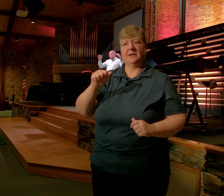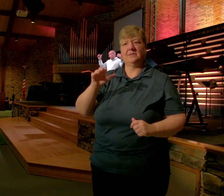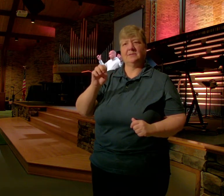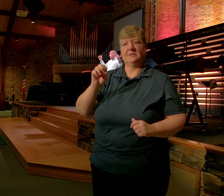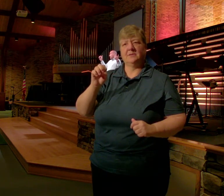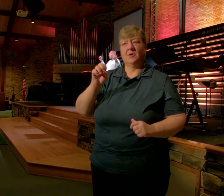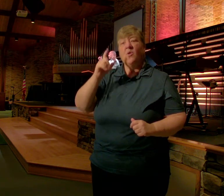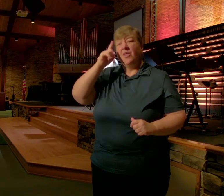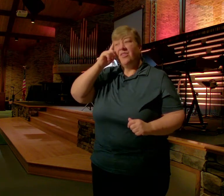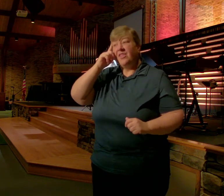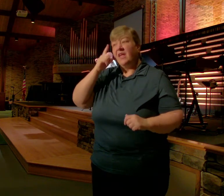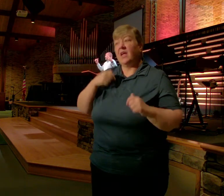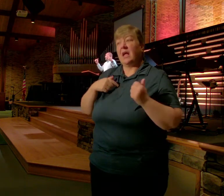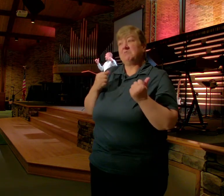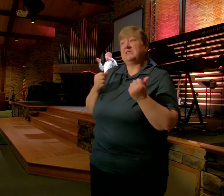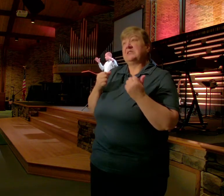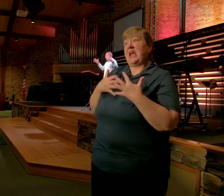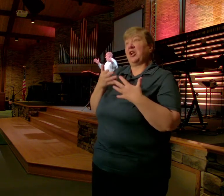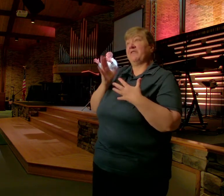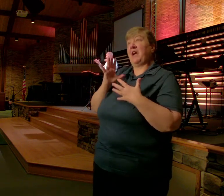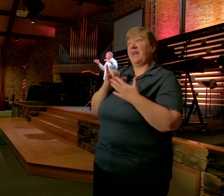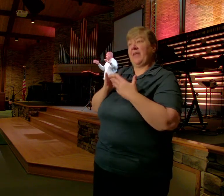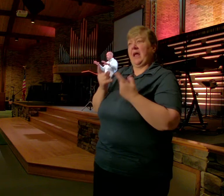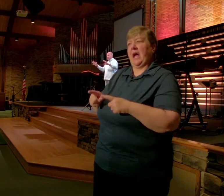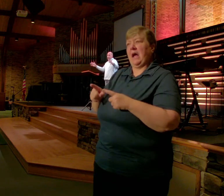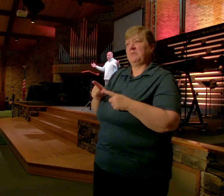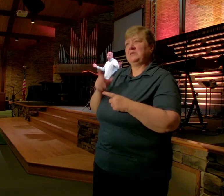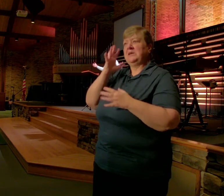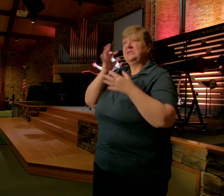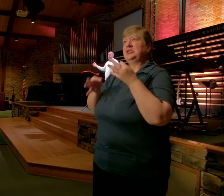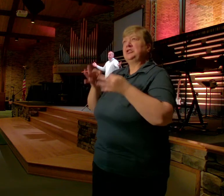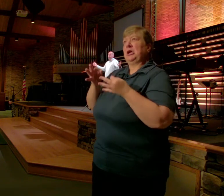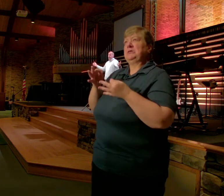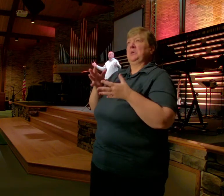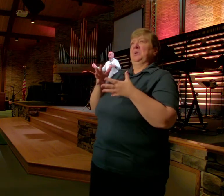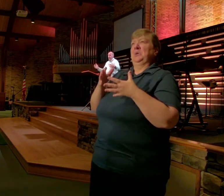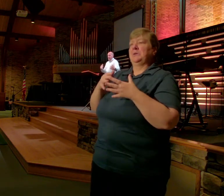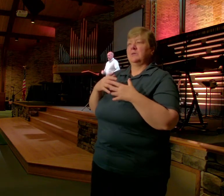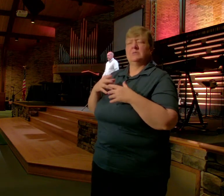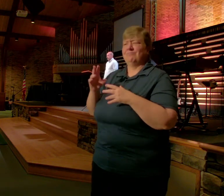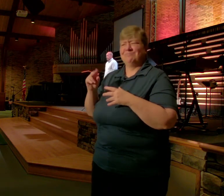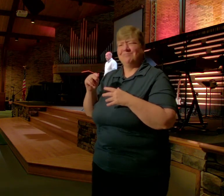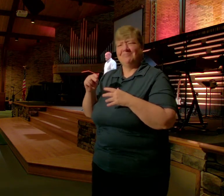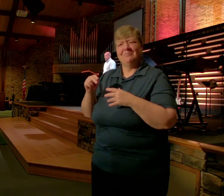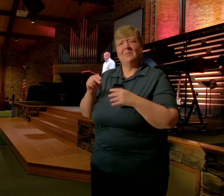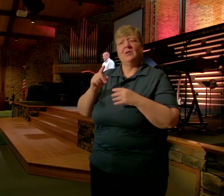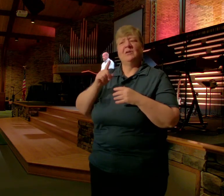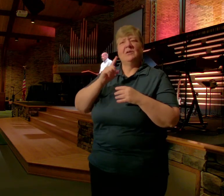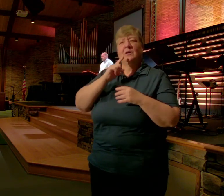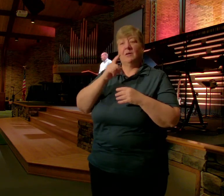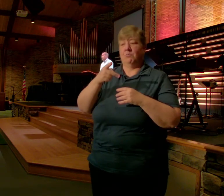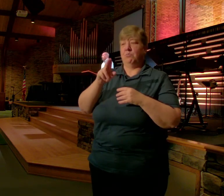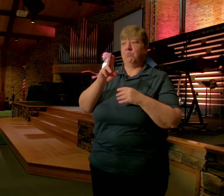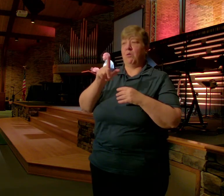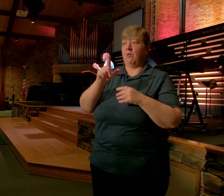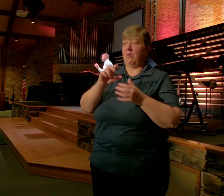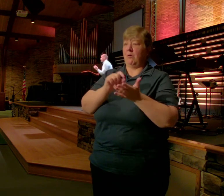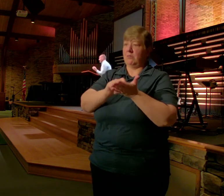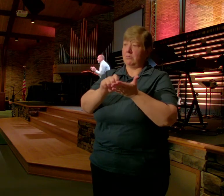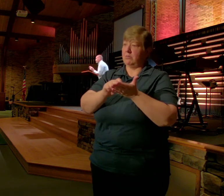When we Get scared Of God As judge And his Power Not true Paul says In Romans Chapter 2